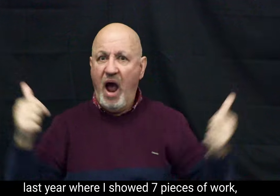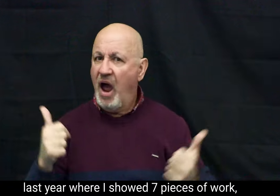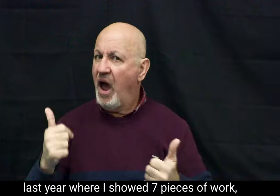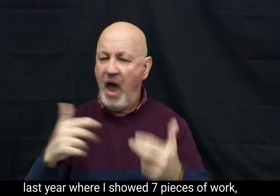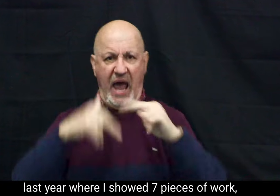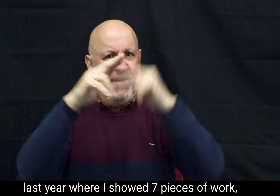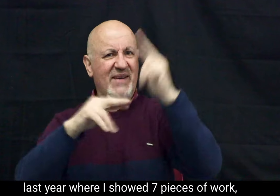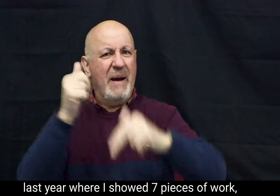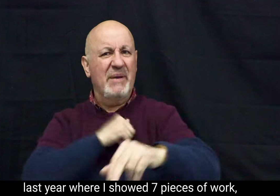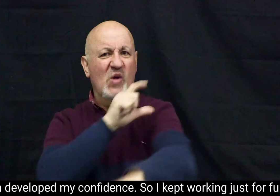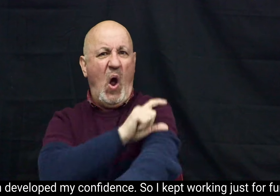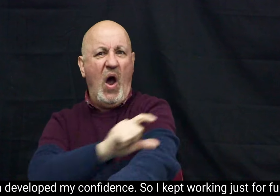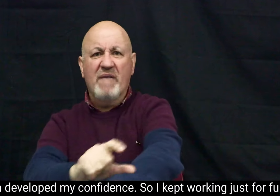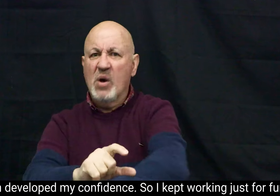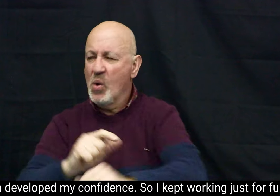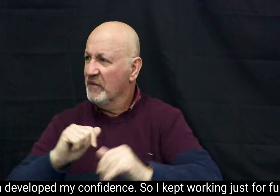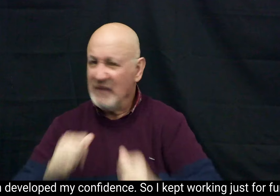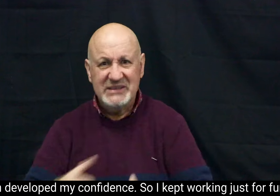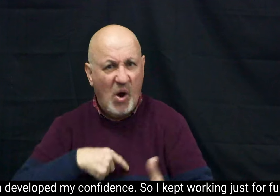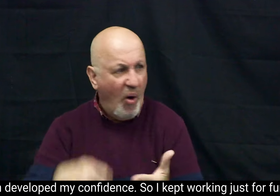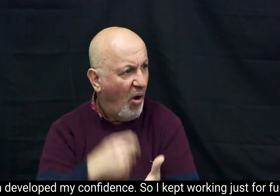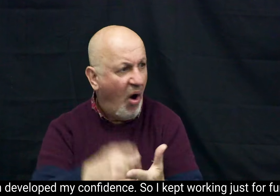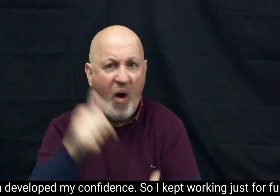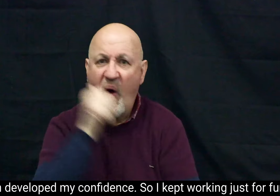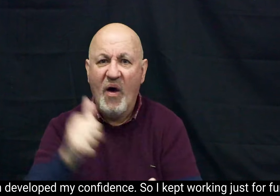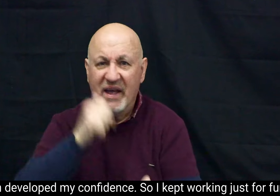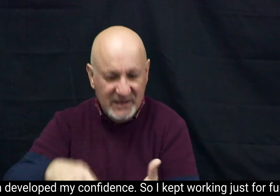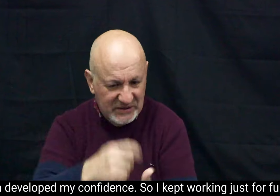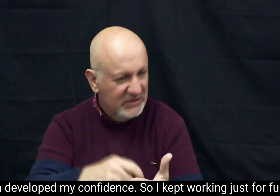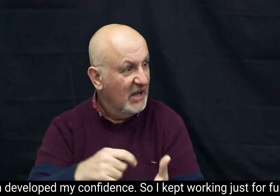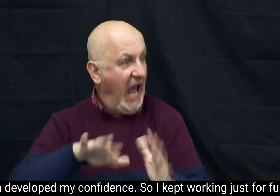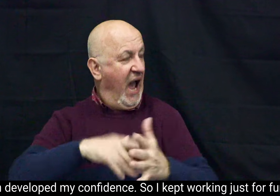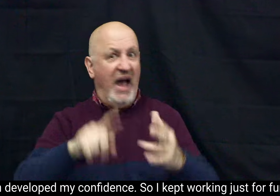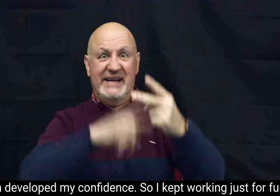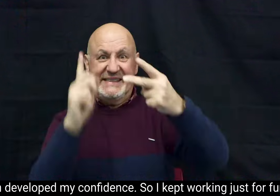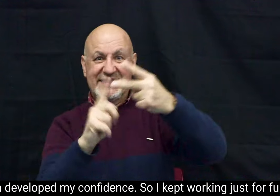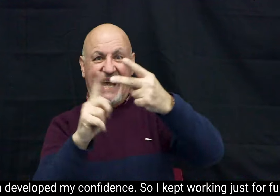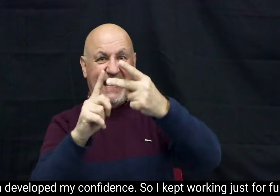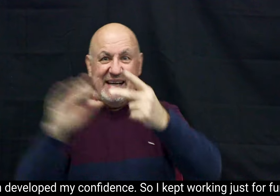pieces of work, which developed my confidence. So I kept working just for fun.